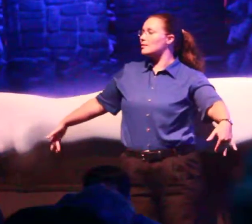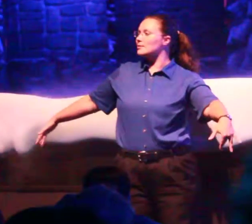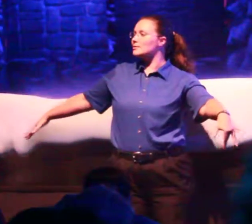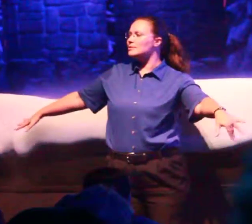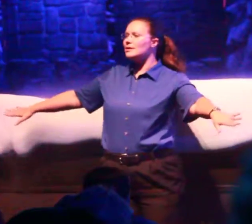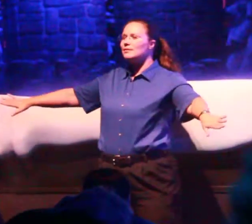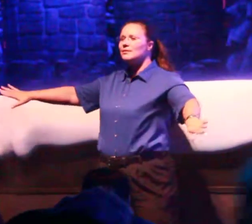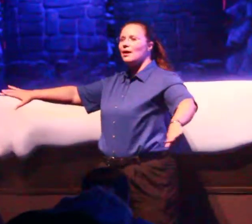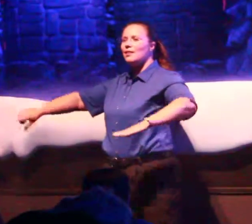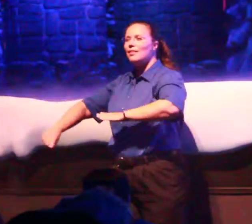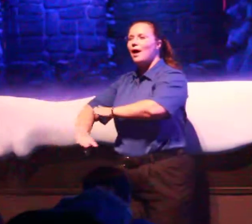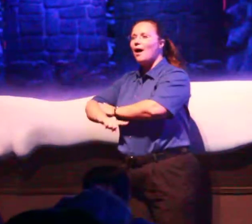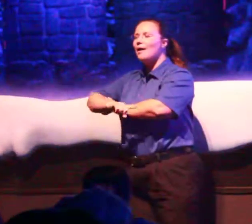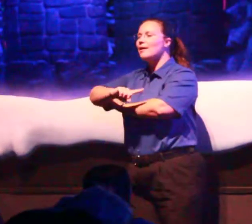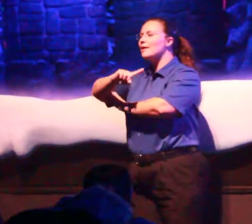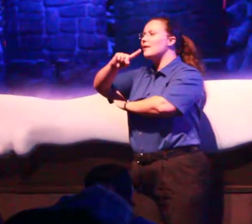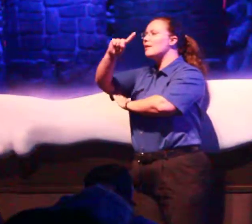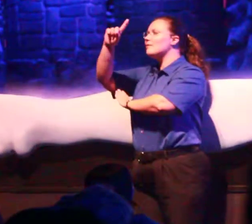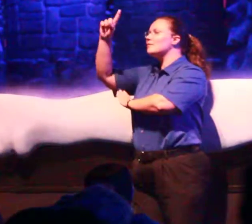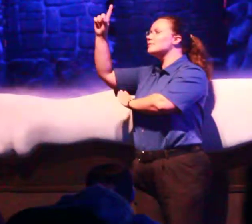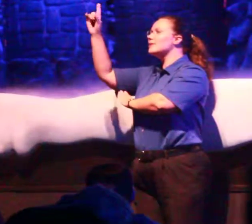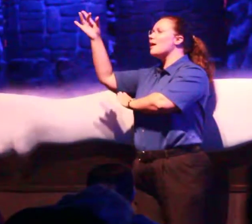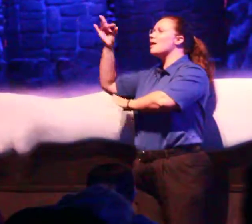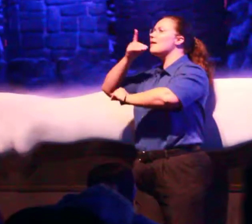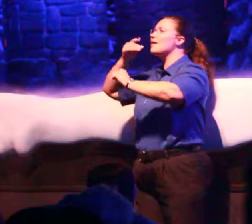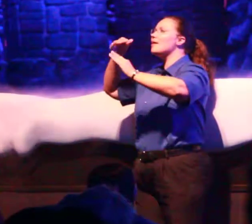in the light of the day